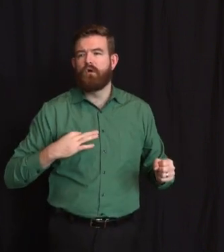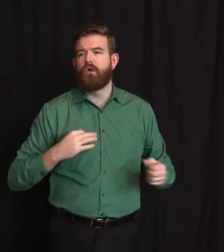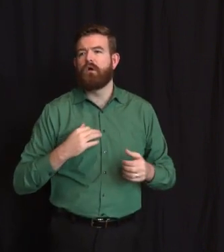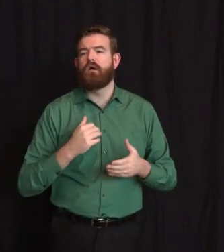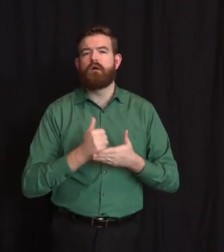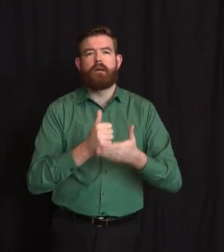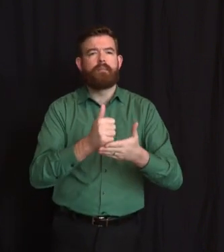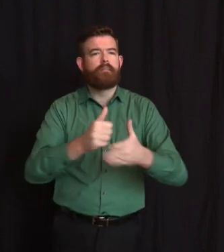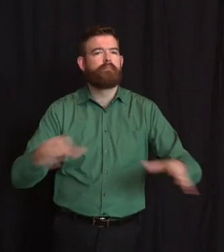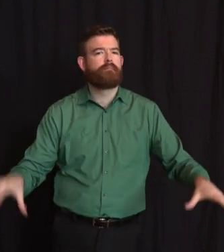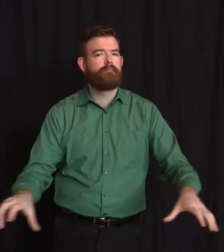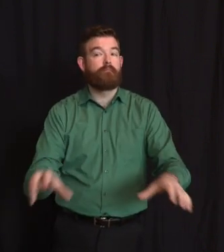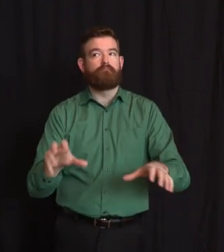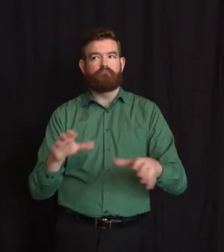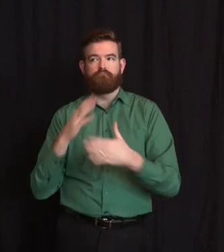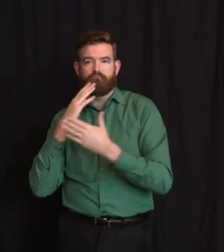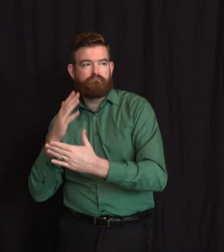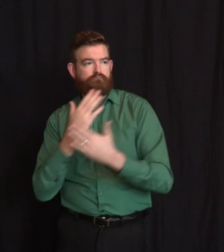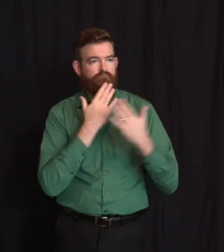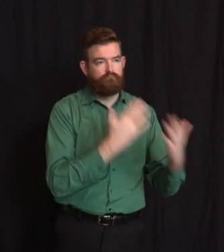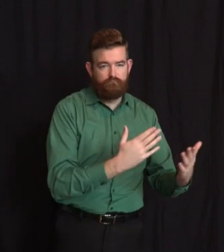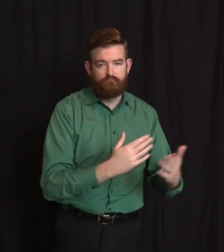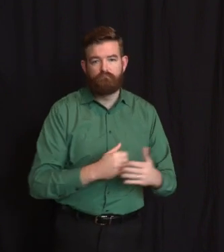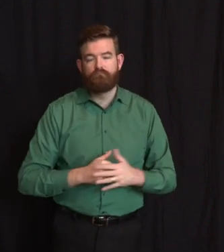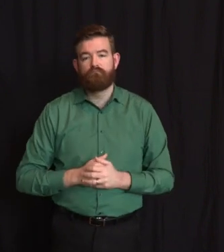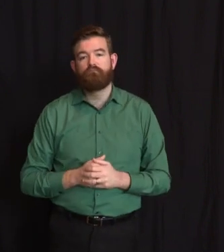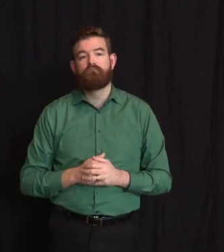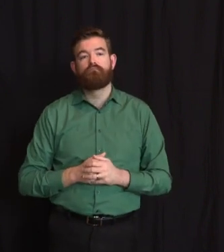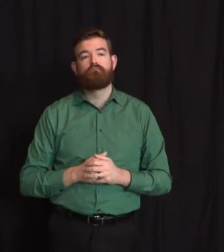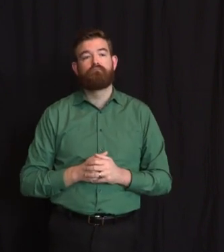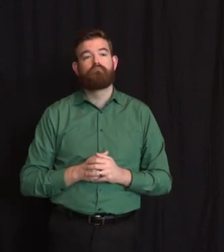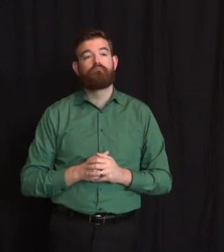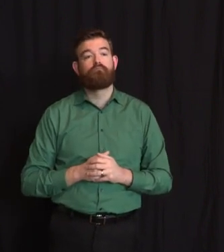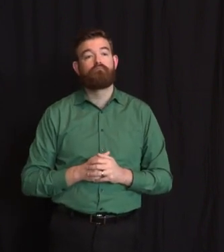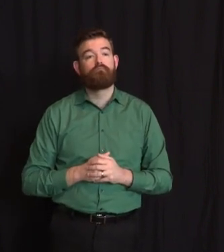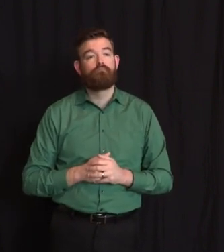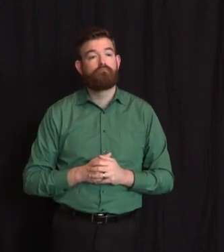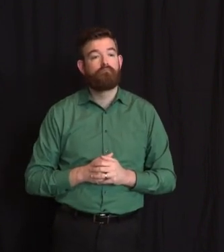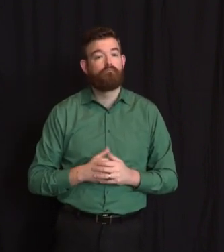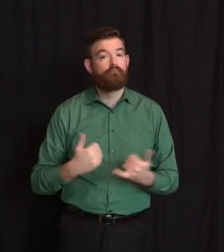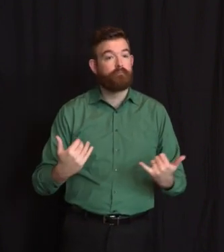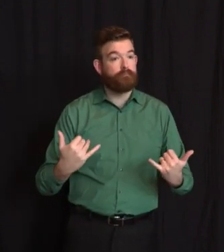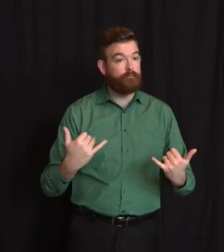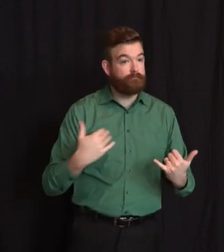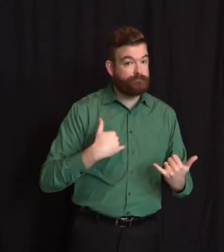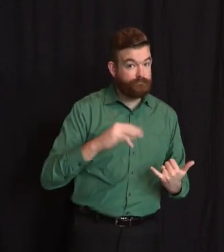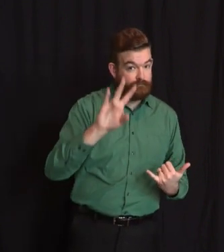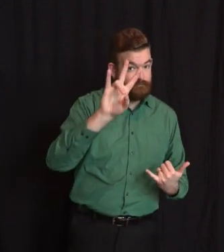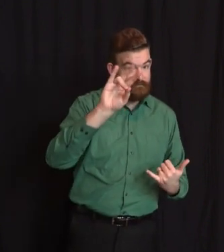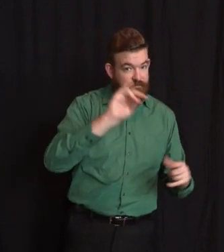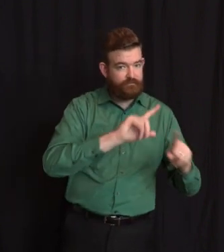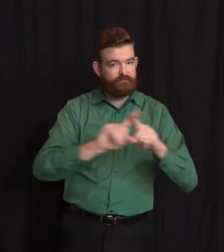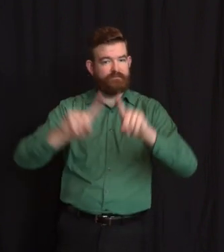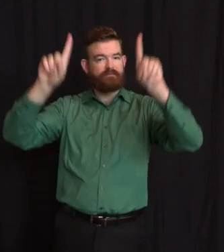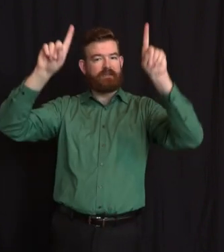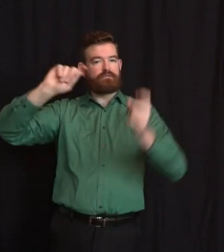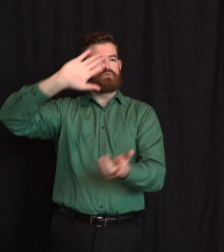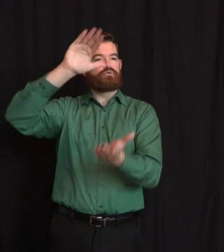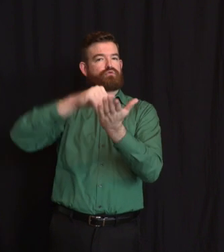-0 sites at which you can receive a COVID-19 test if you are exhibiting symptoms of respiratory illnesses. Two dozen